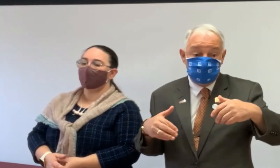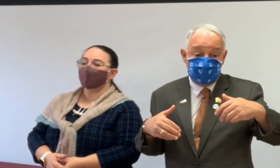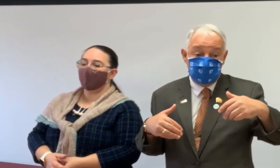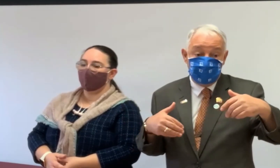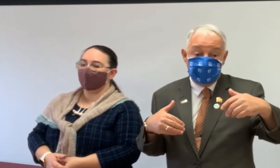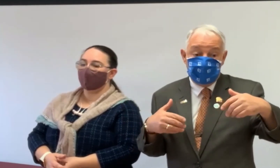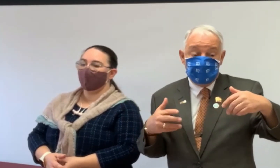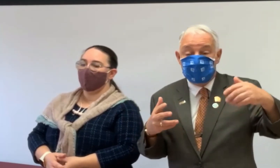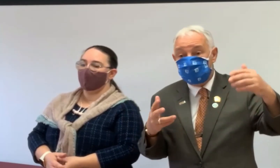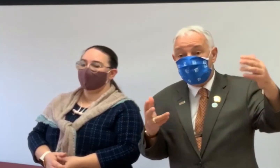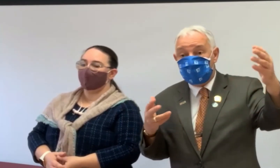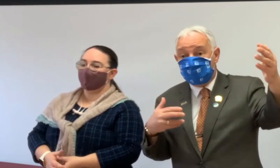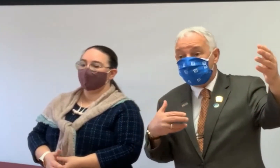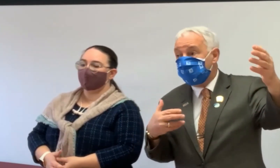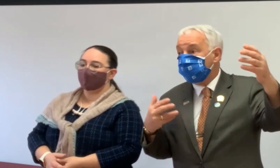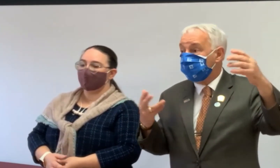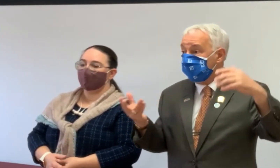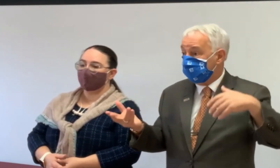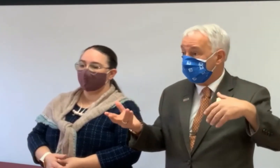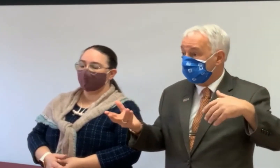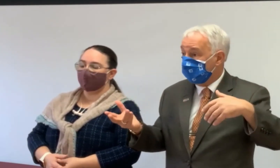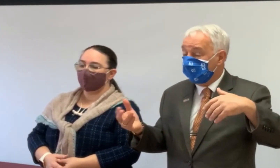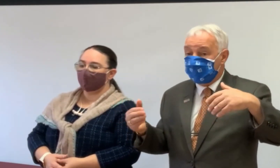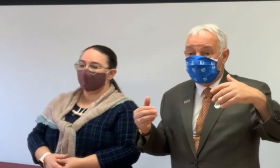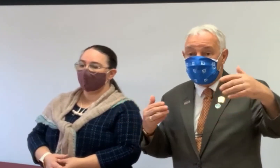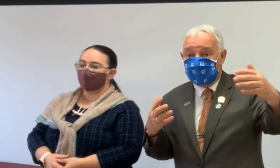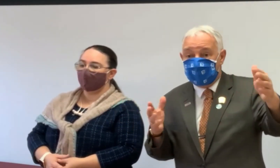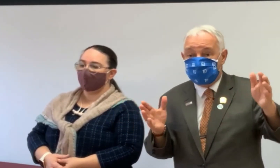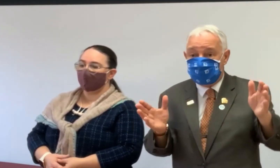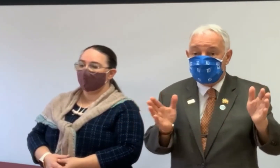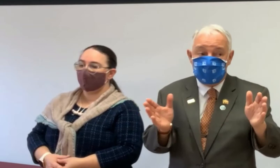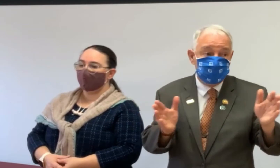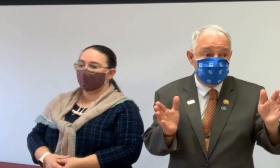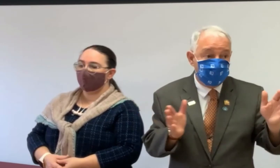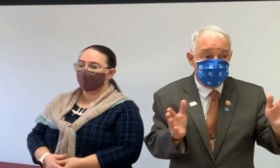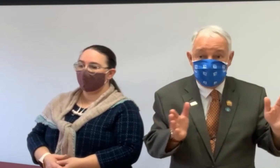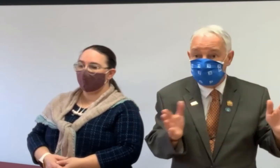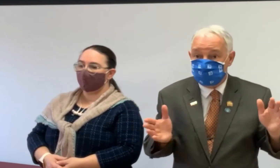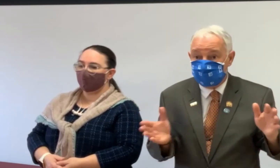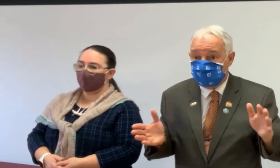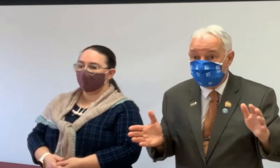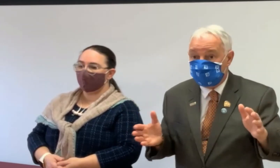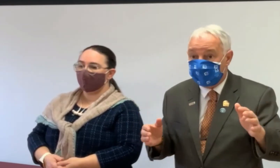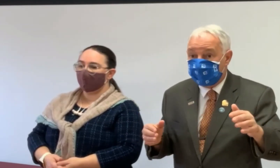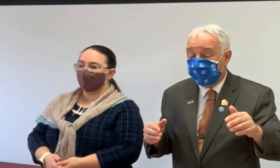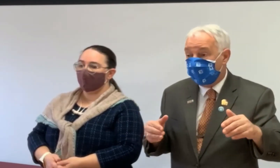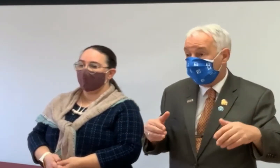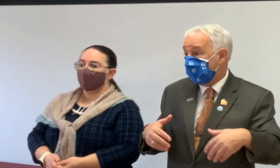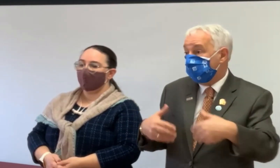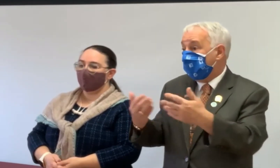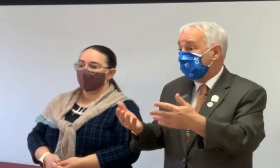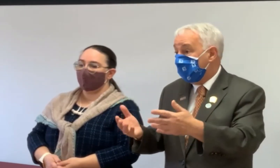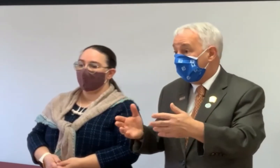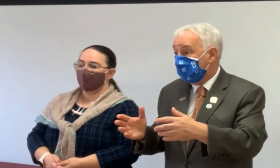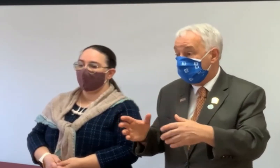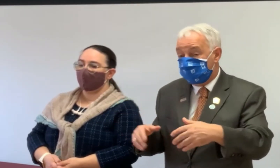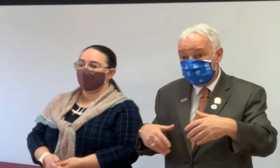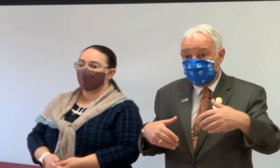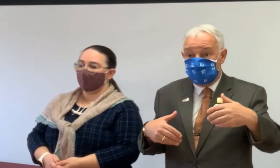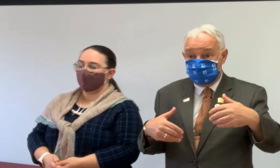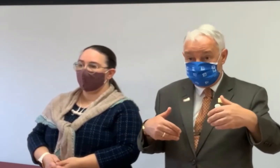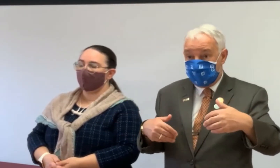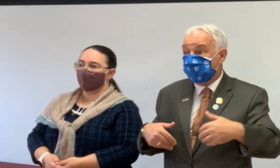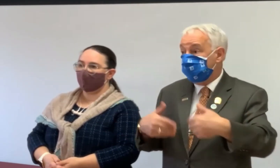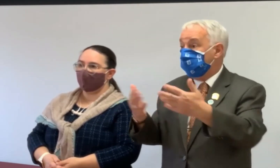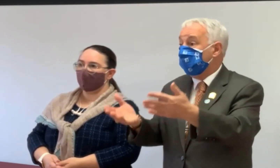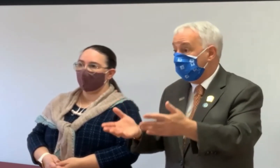and they say, well, you know what, when you come visit, we want to have a little in-law quarters for you, but they don't have the money. You